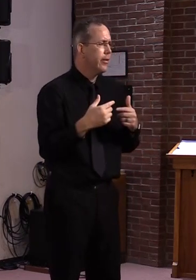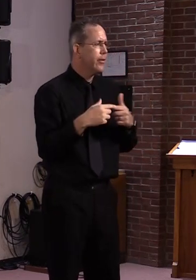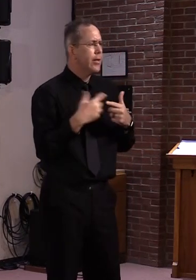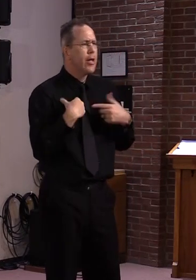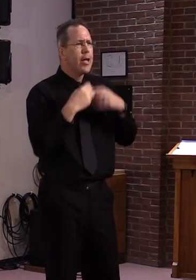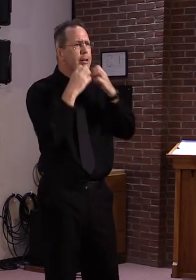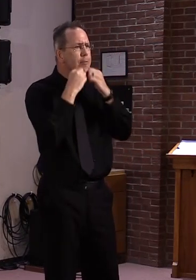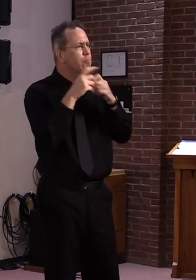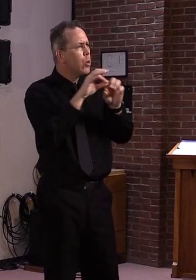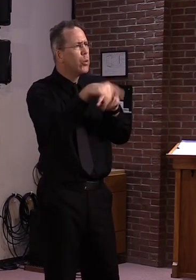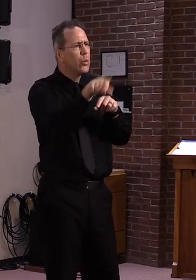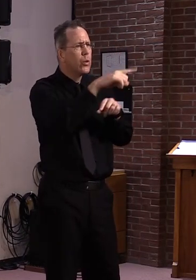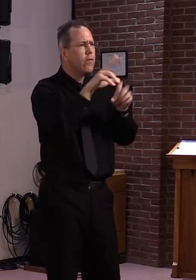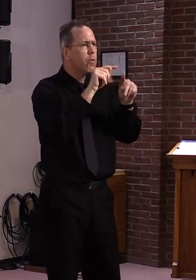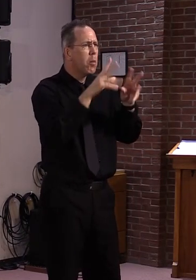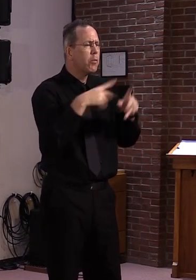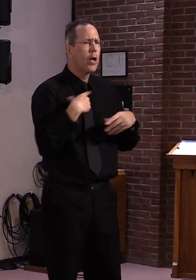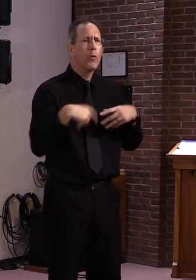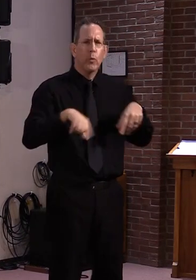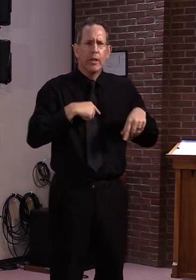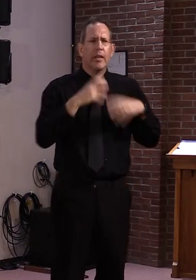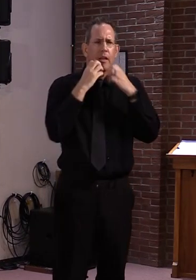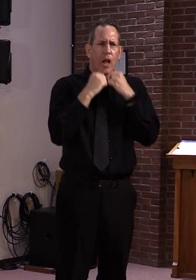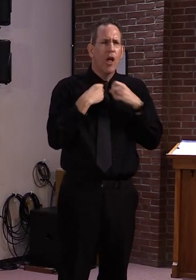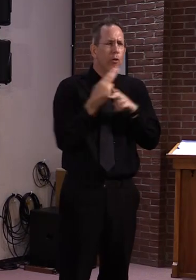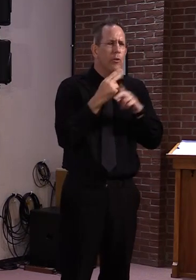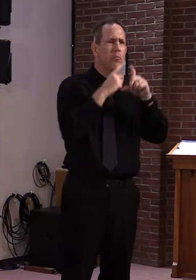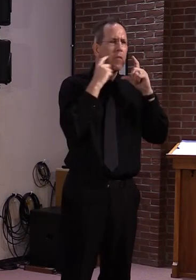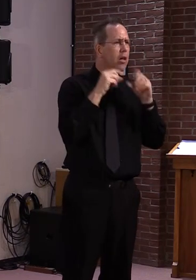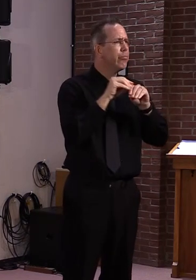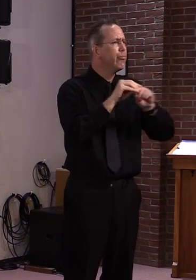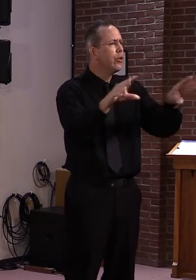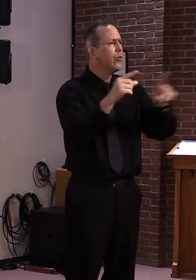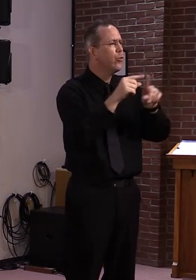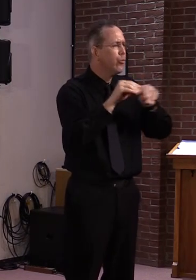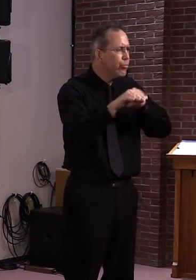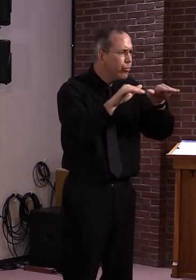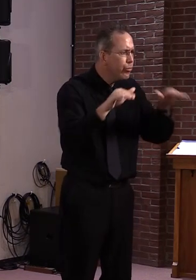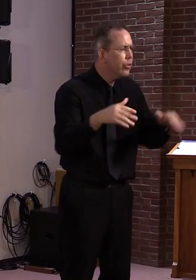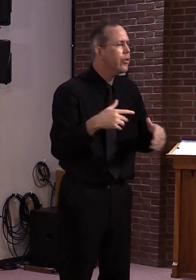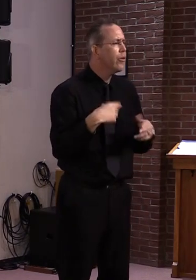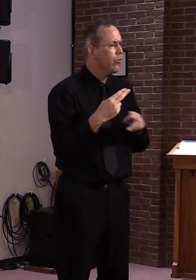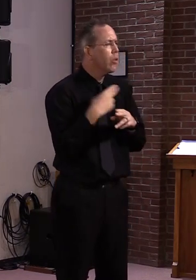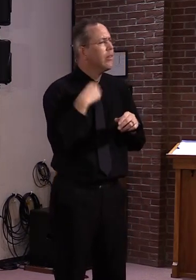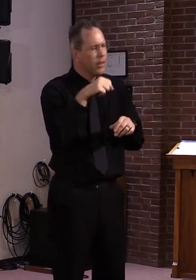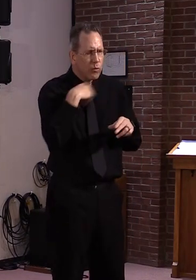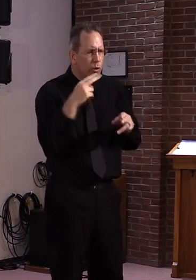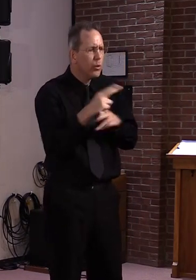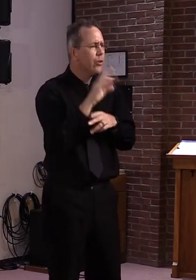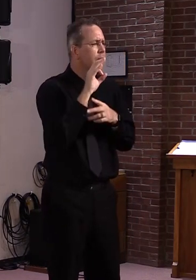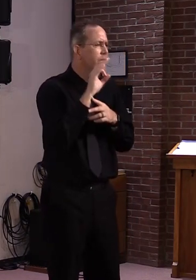and how important it is. So we're going to use social media. We're going to use paid and earned media